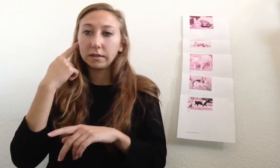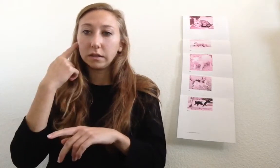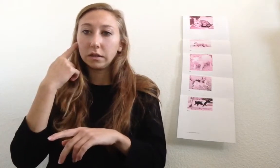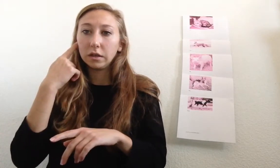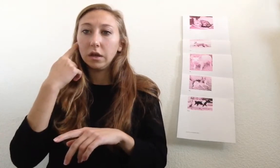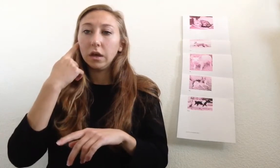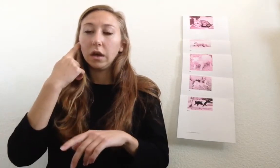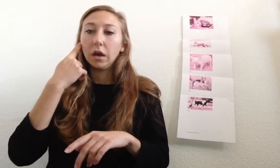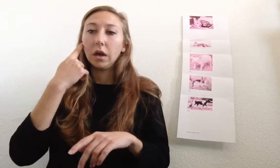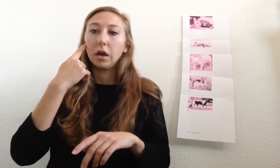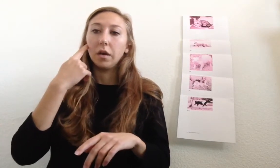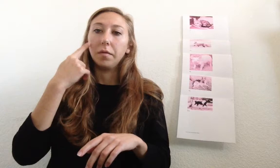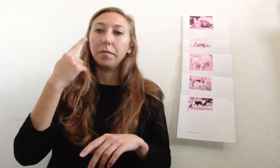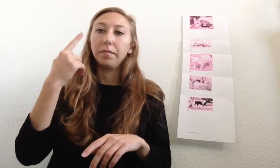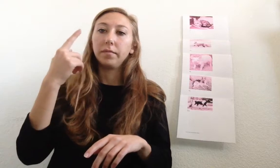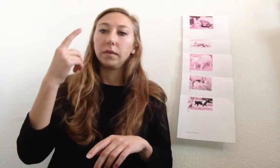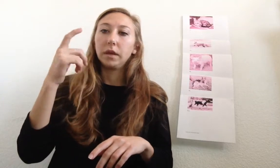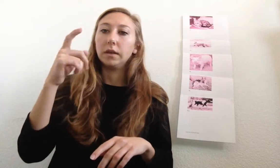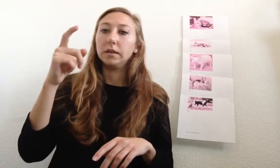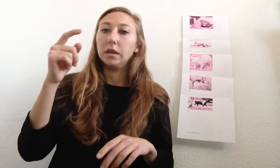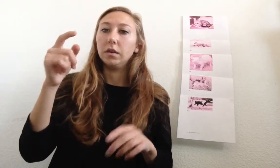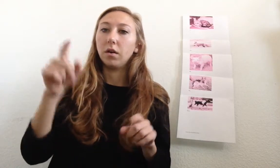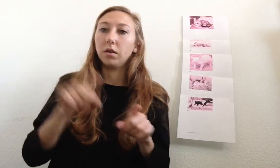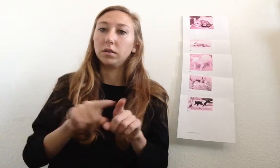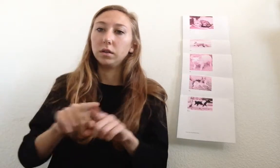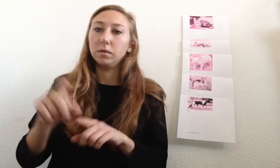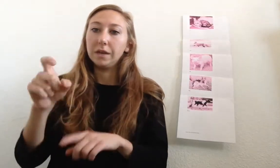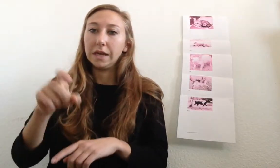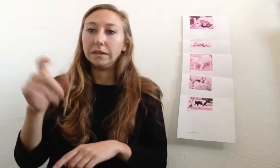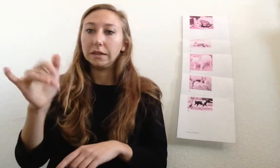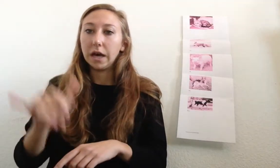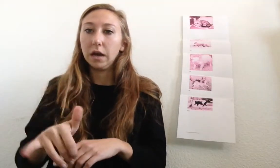because he also needs that.